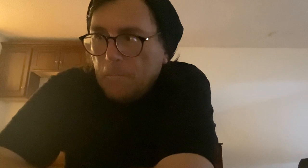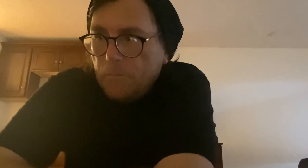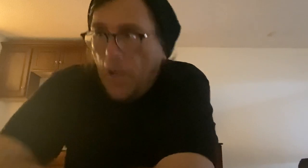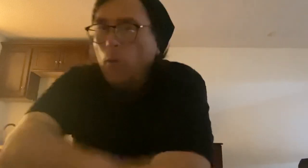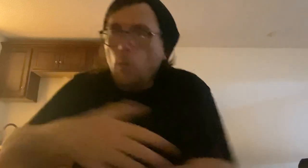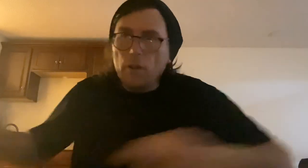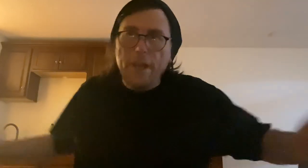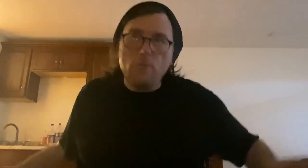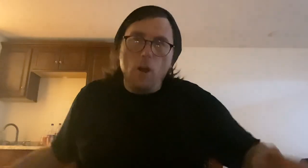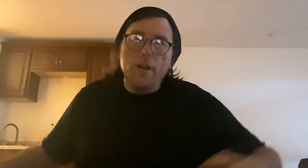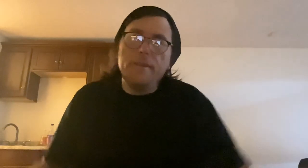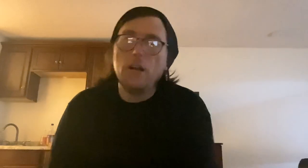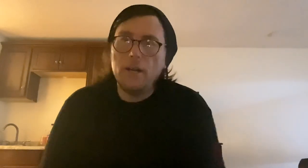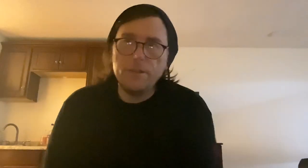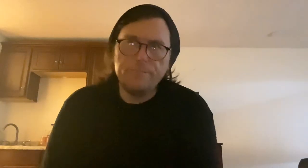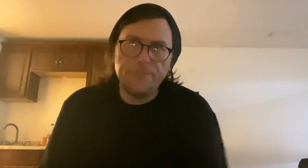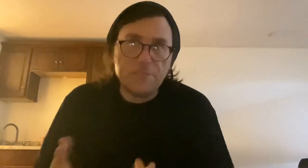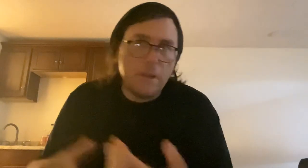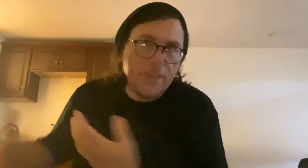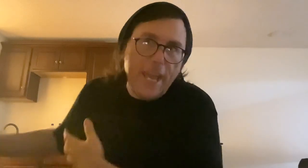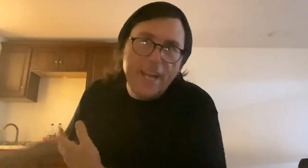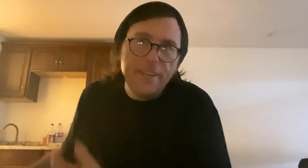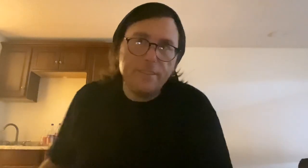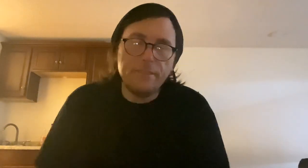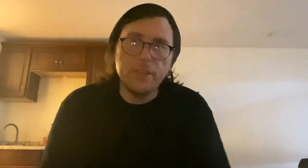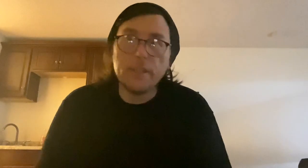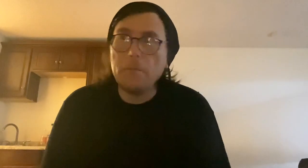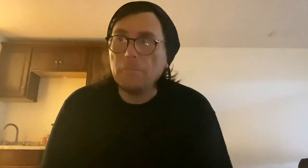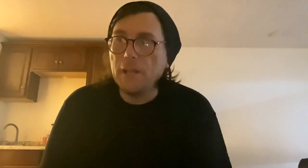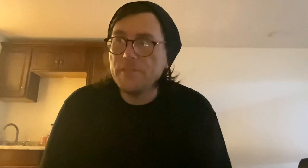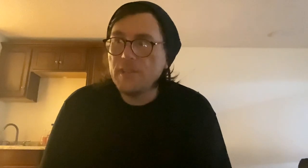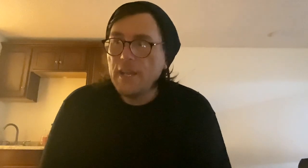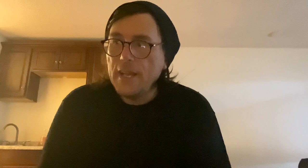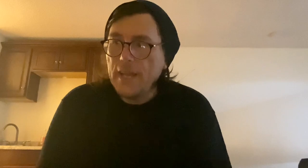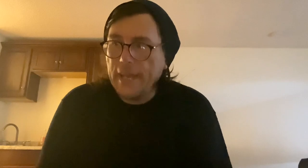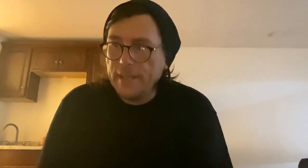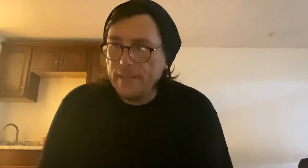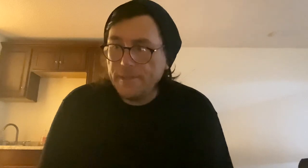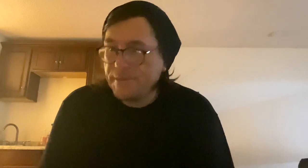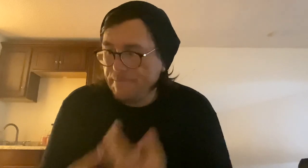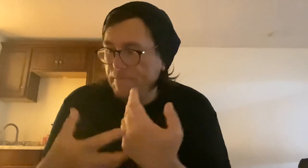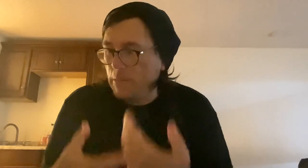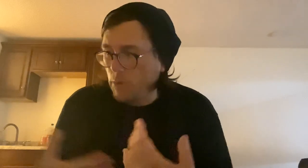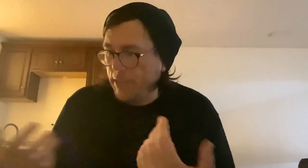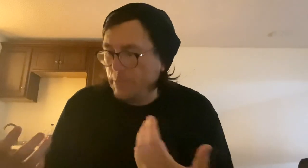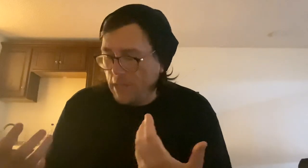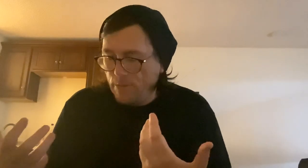I will later on this month and the coming months is going to be doing